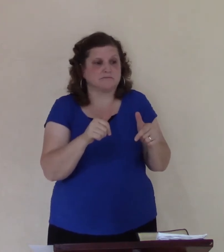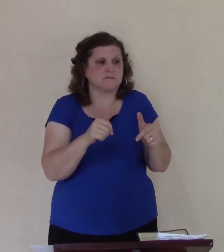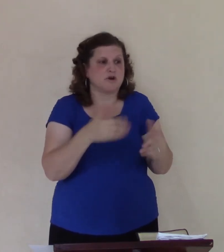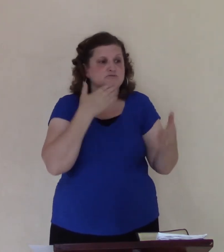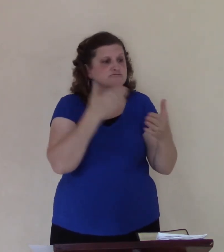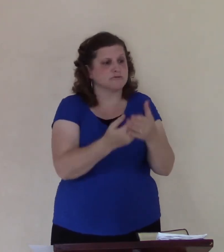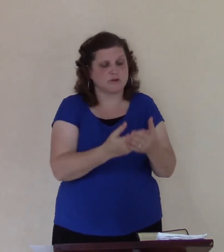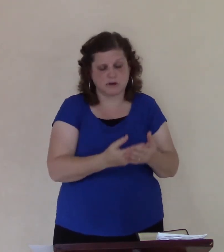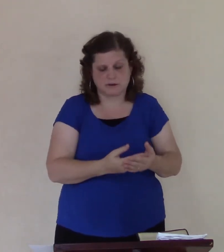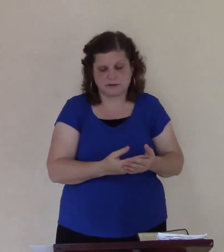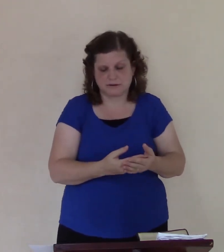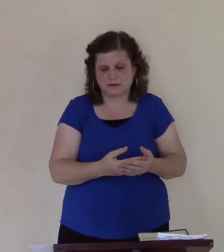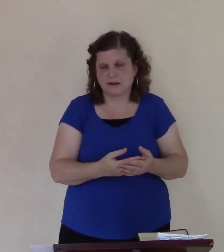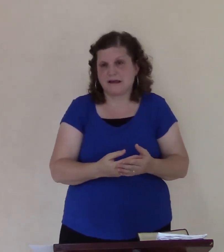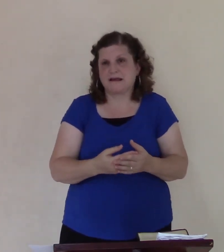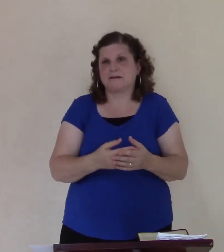he's feeling sorry for himself. This is self-pity.